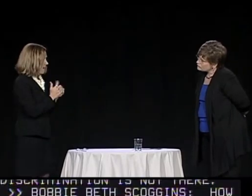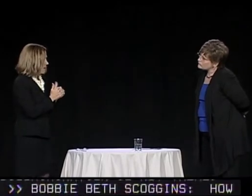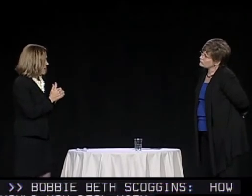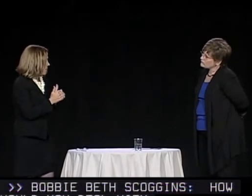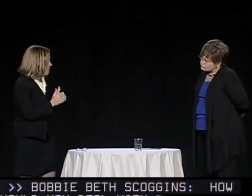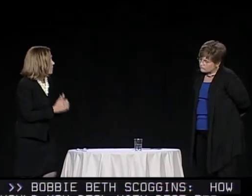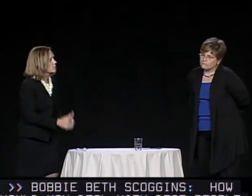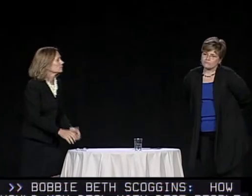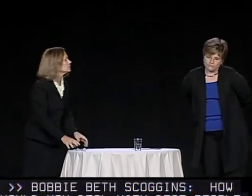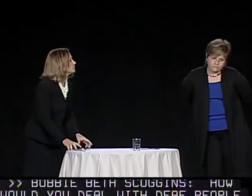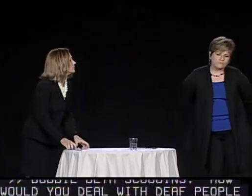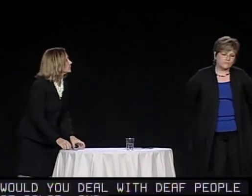them in the NAD?